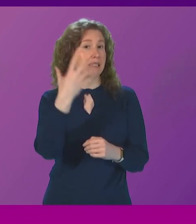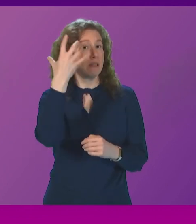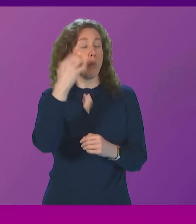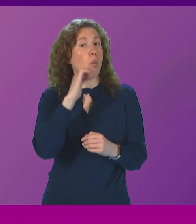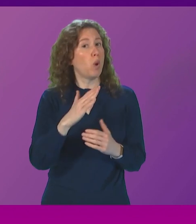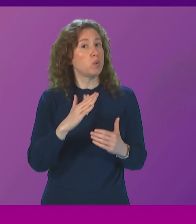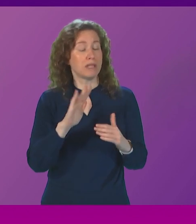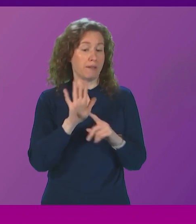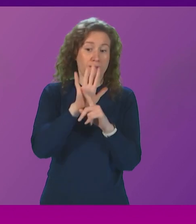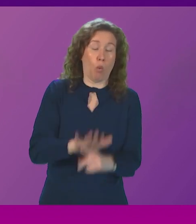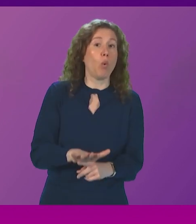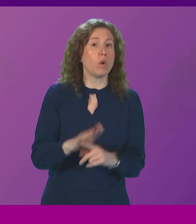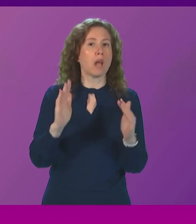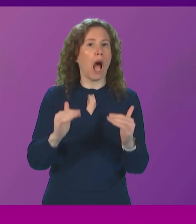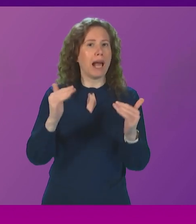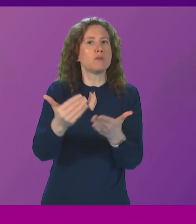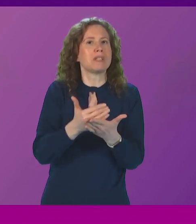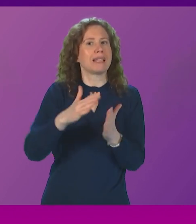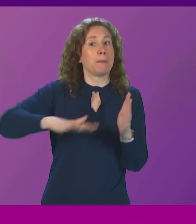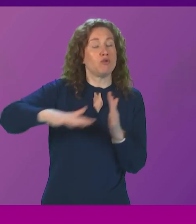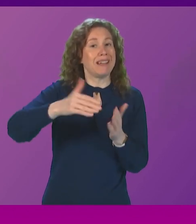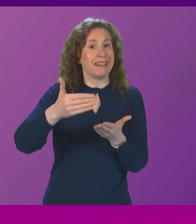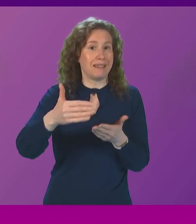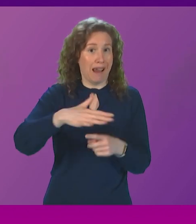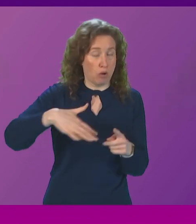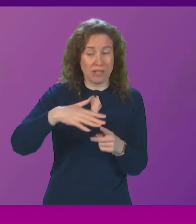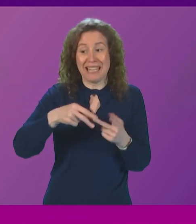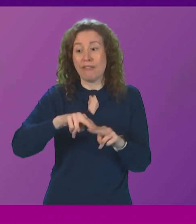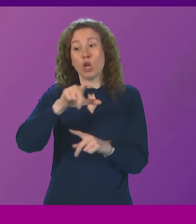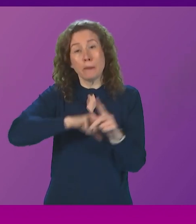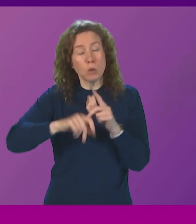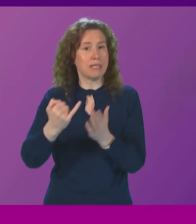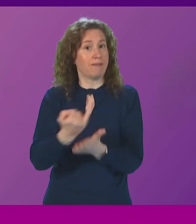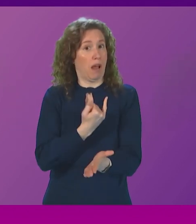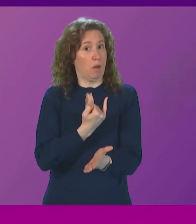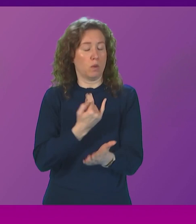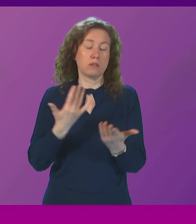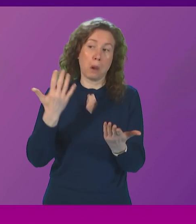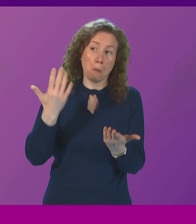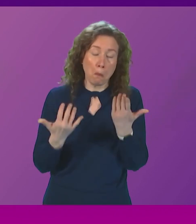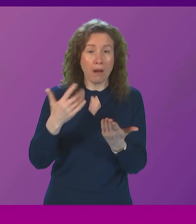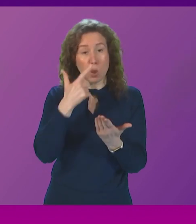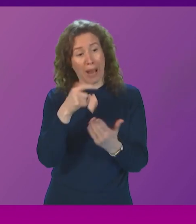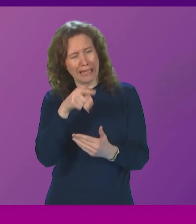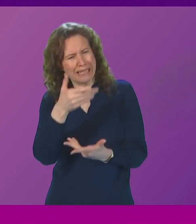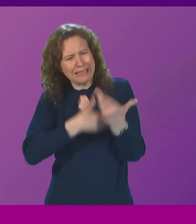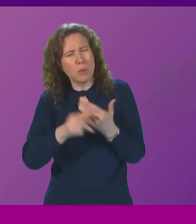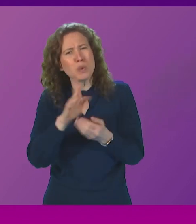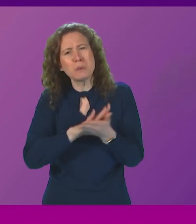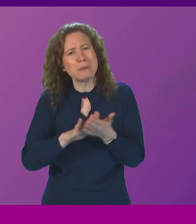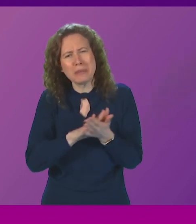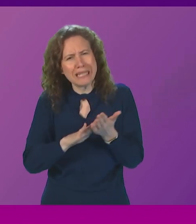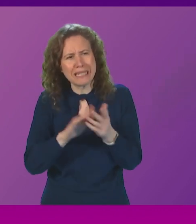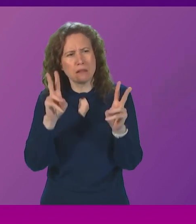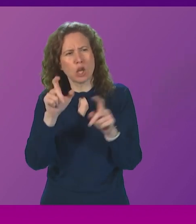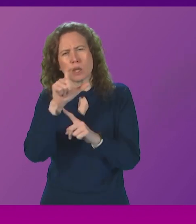areas on any community that is vehemently opposed to them. So quite simply, can he define what he means in this case